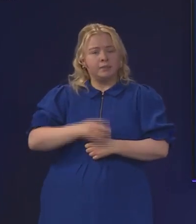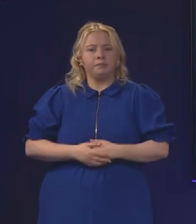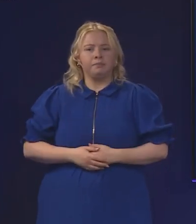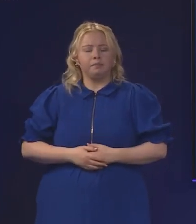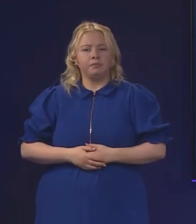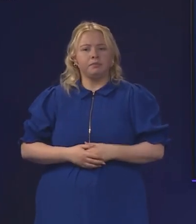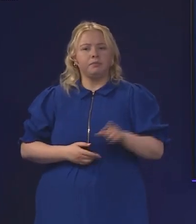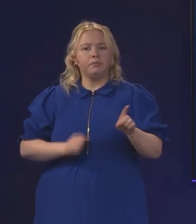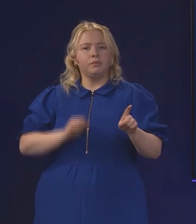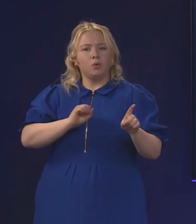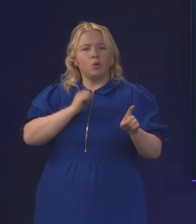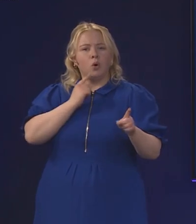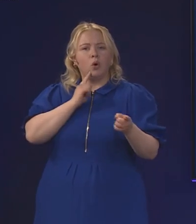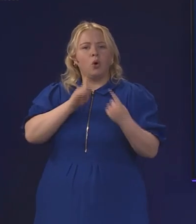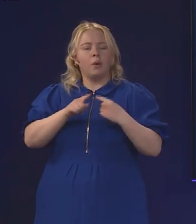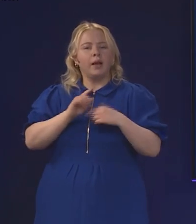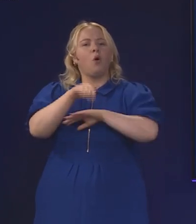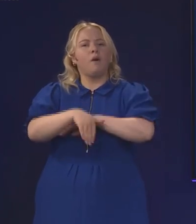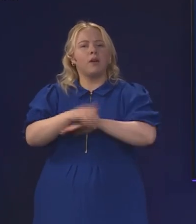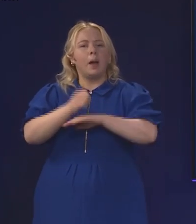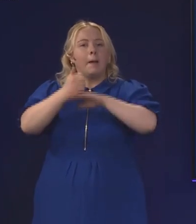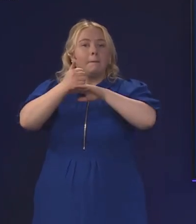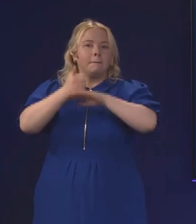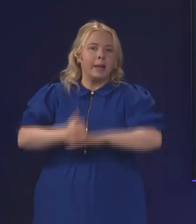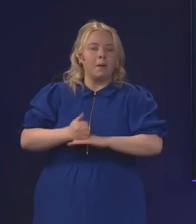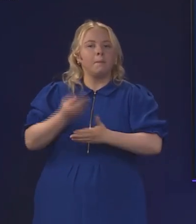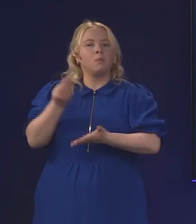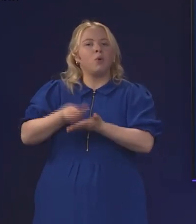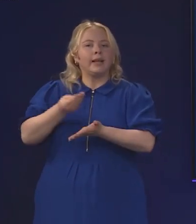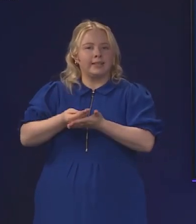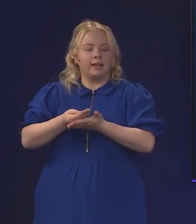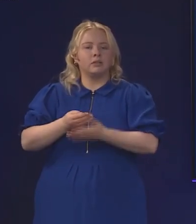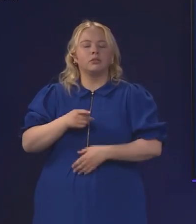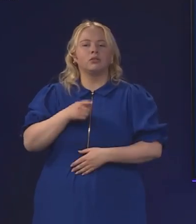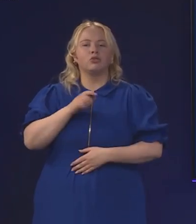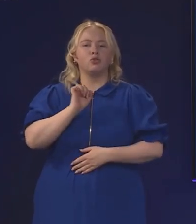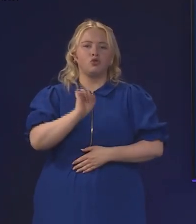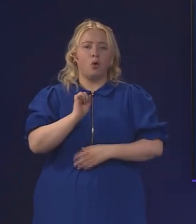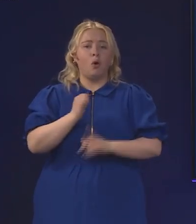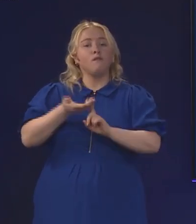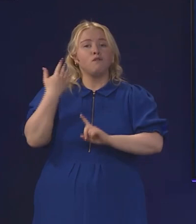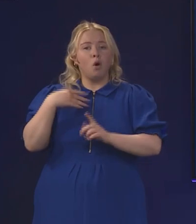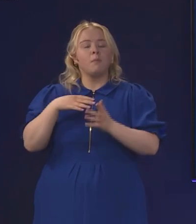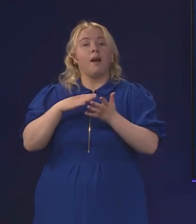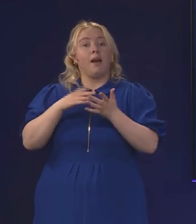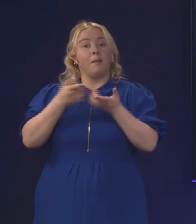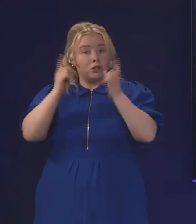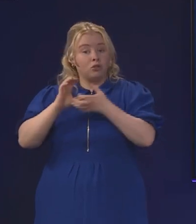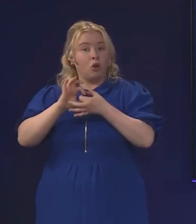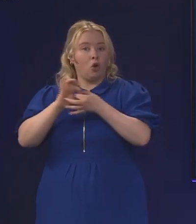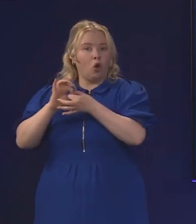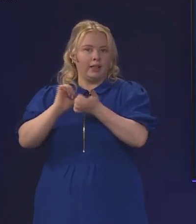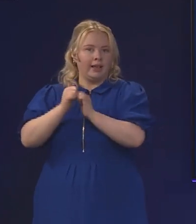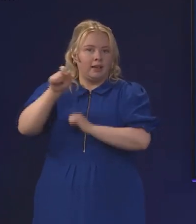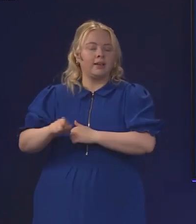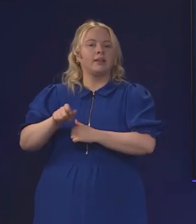there were around minimum pricing, your former ministerial colleague and MSP Fergus Ewing has said the